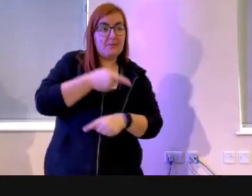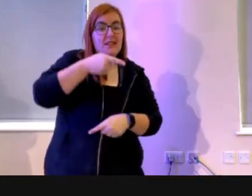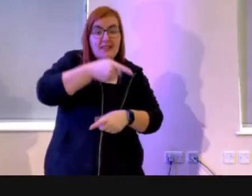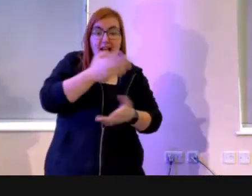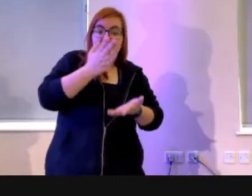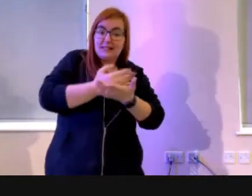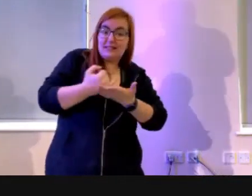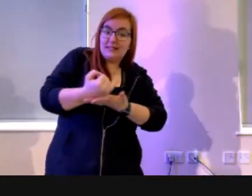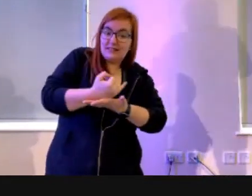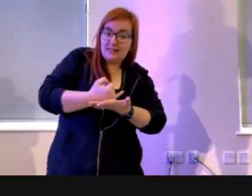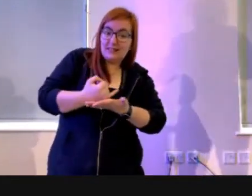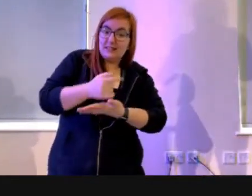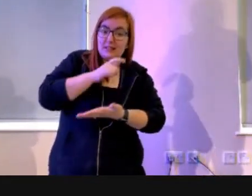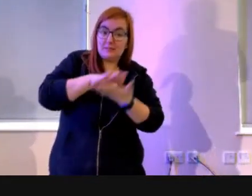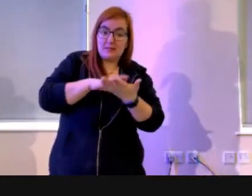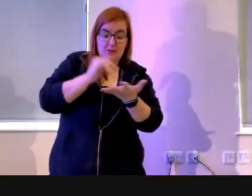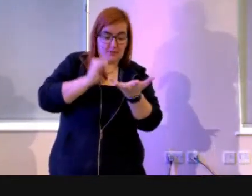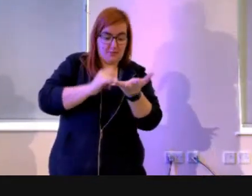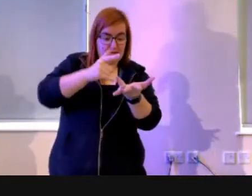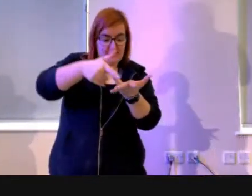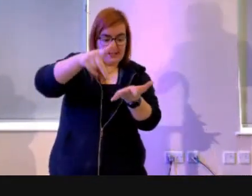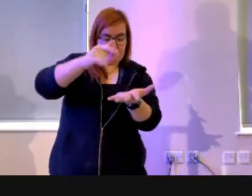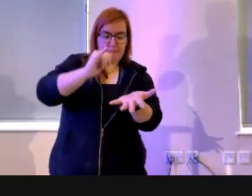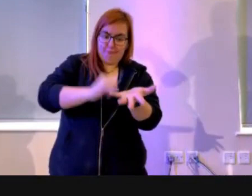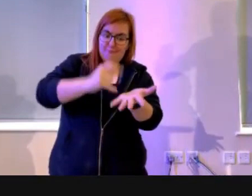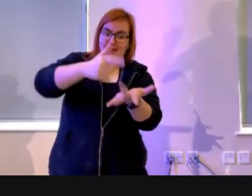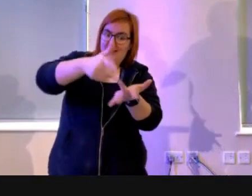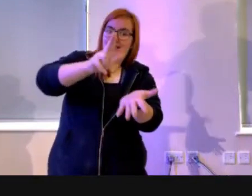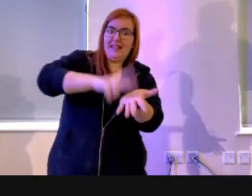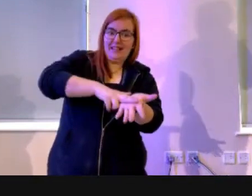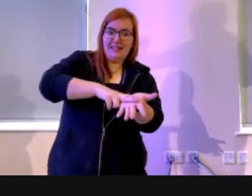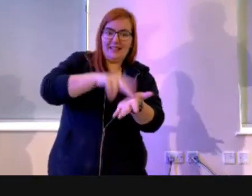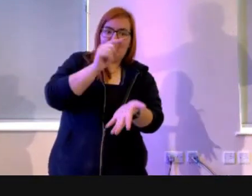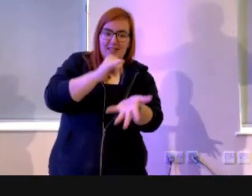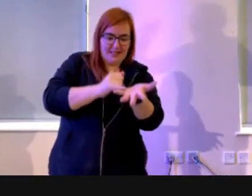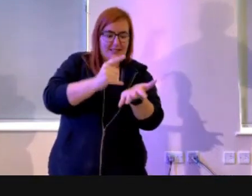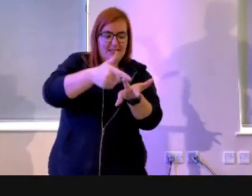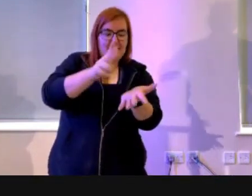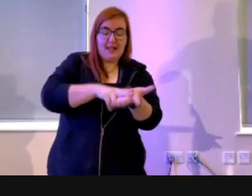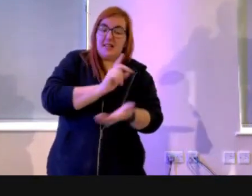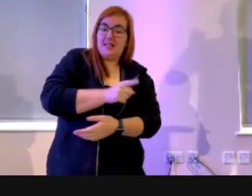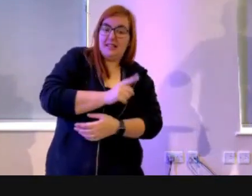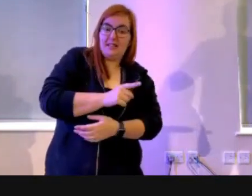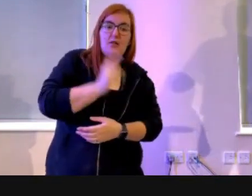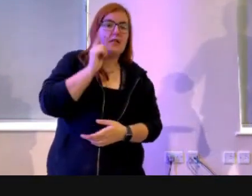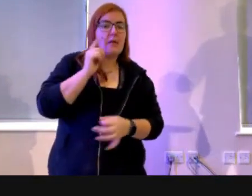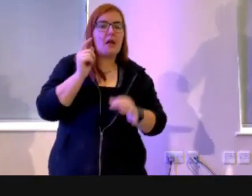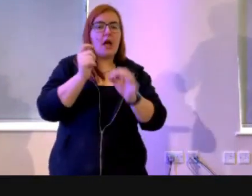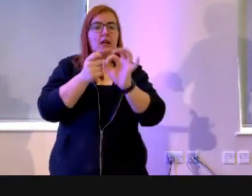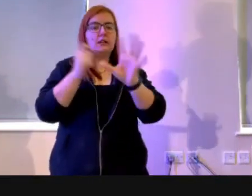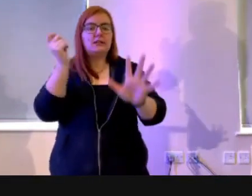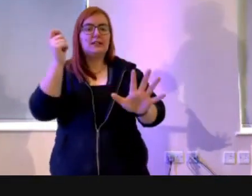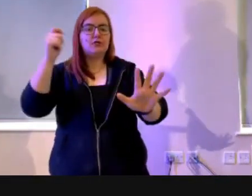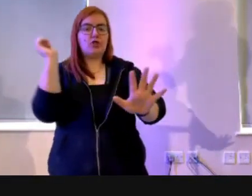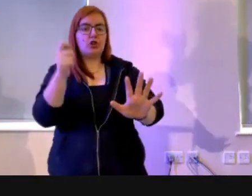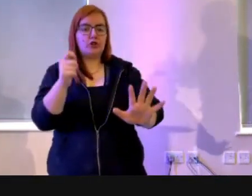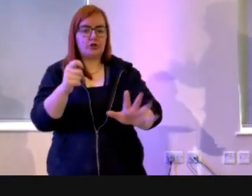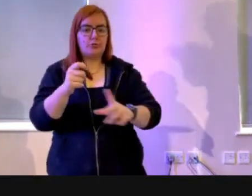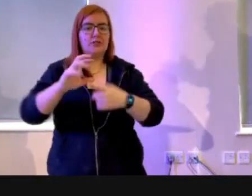means. In the Bible, it refers to some slingshots with a stone. Boom. They had people that didn't fail to